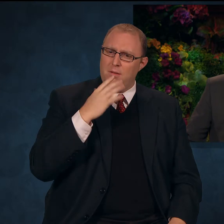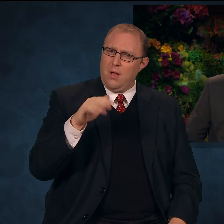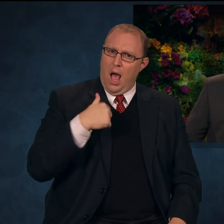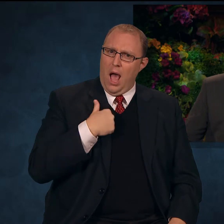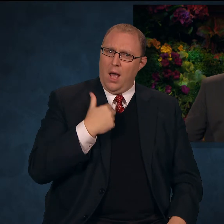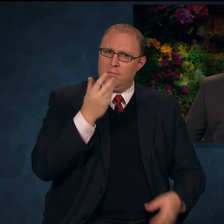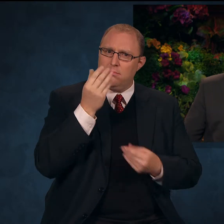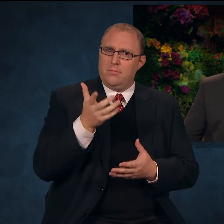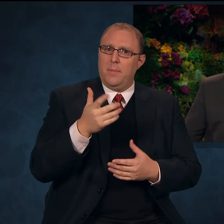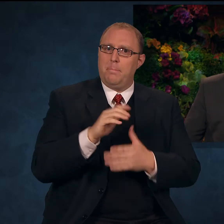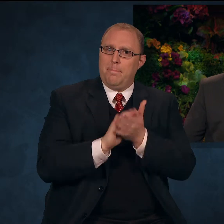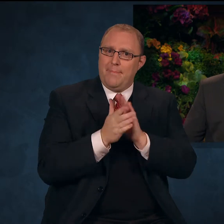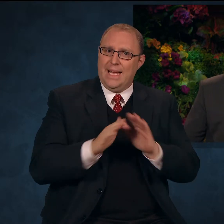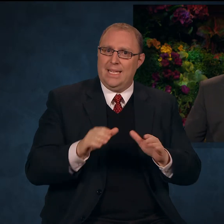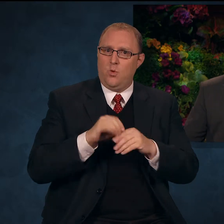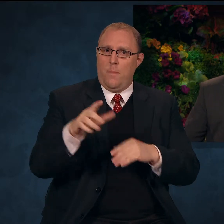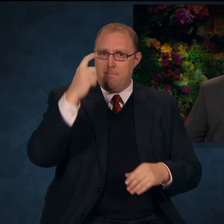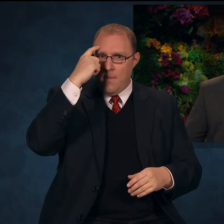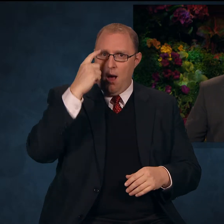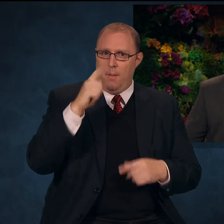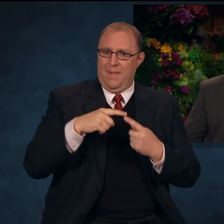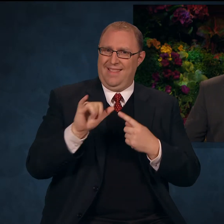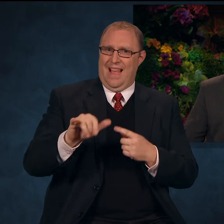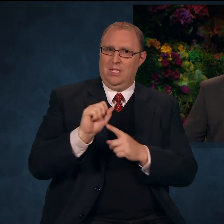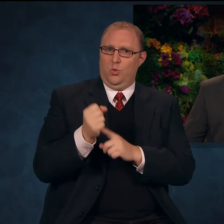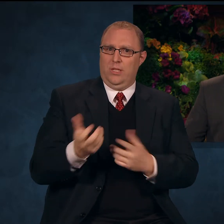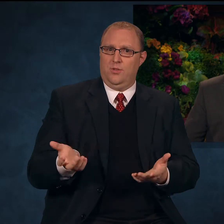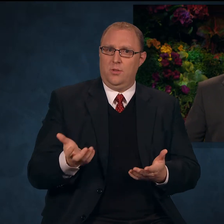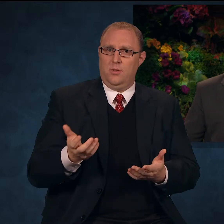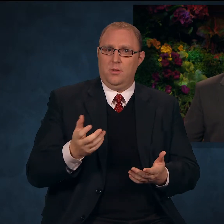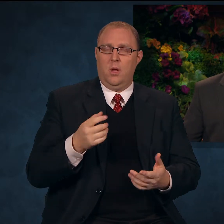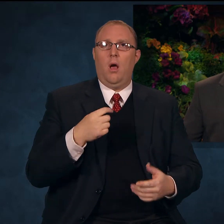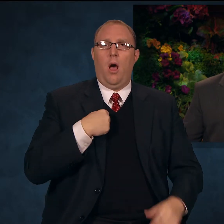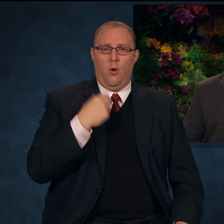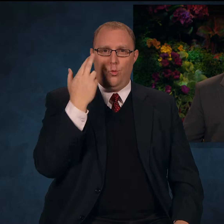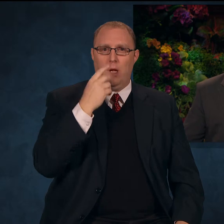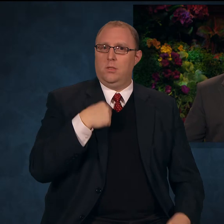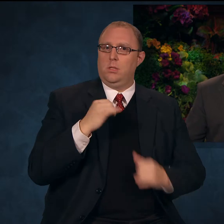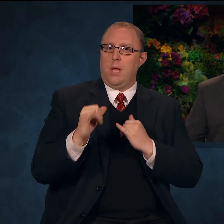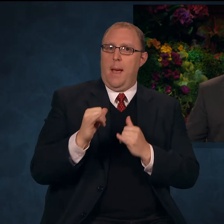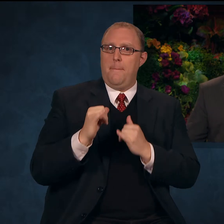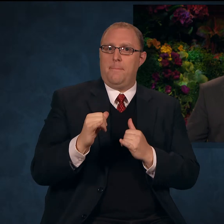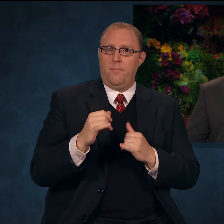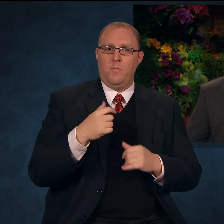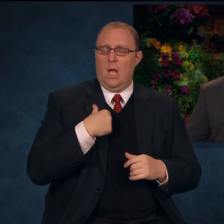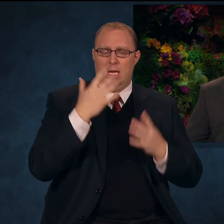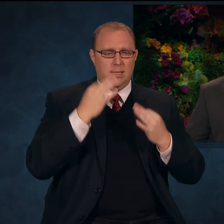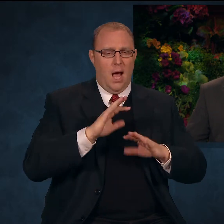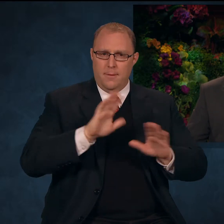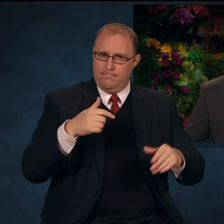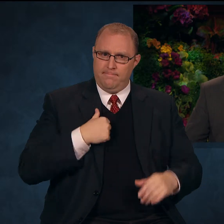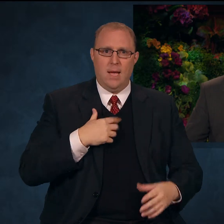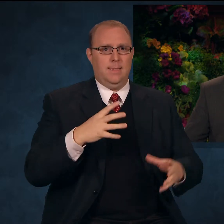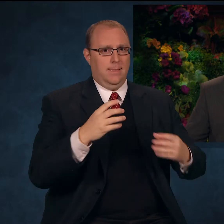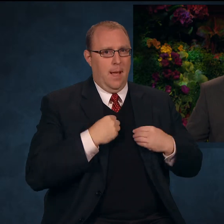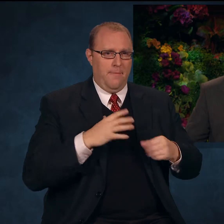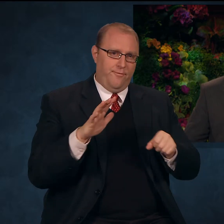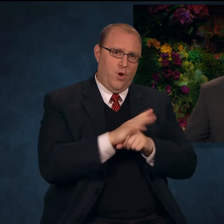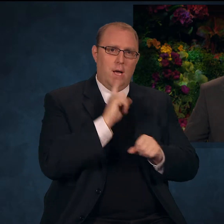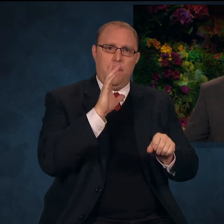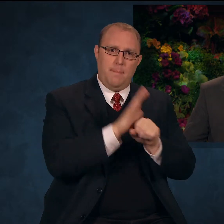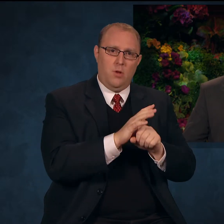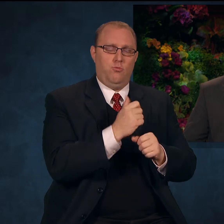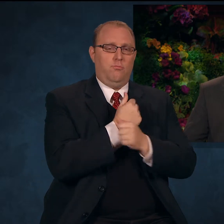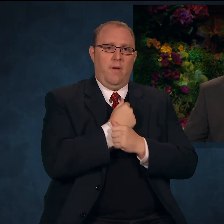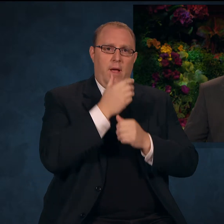the matter? My experience had been similar. Therefore, I turned with yet more commitment to a loving Heavenly Father, to the